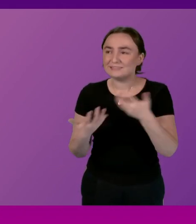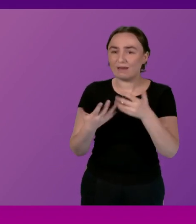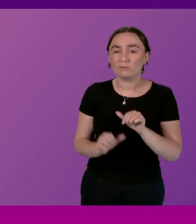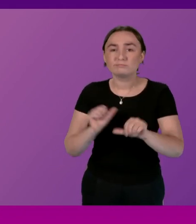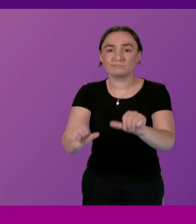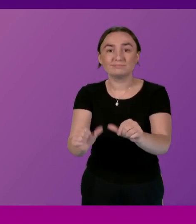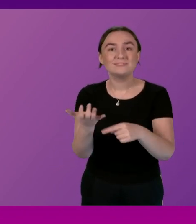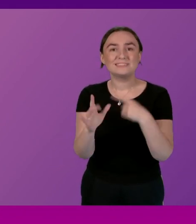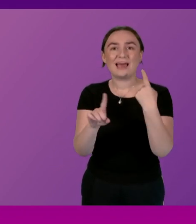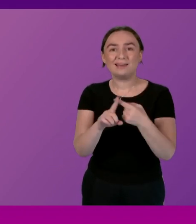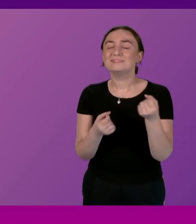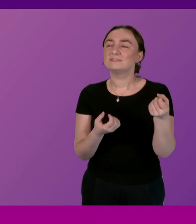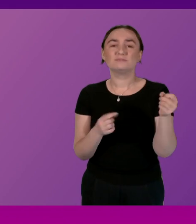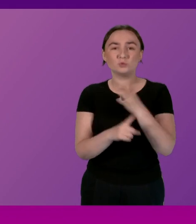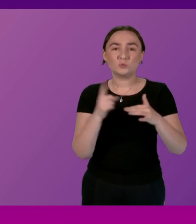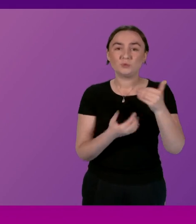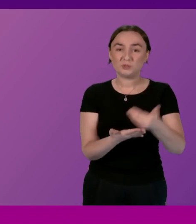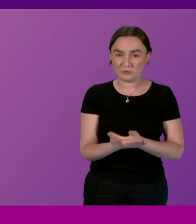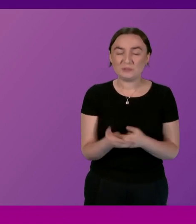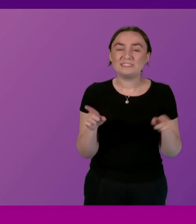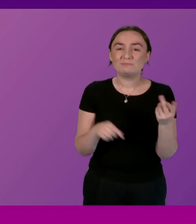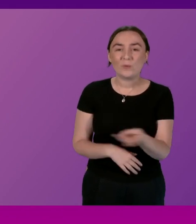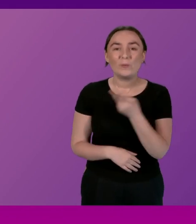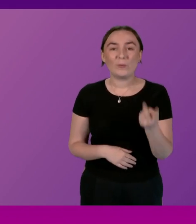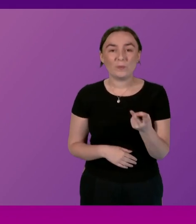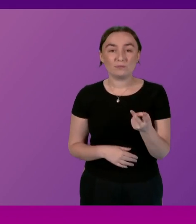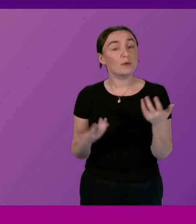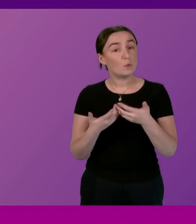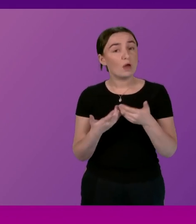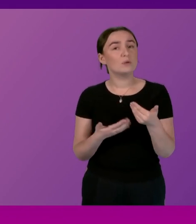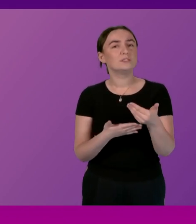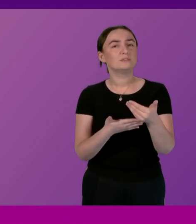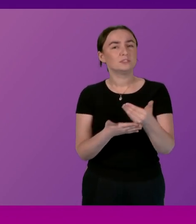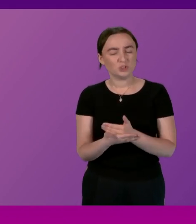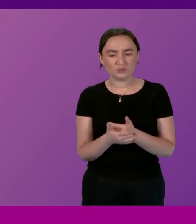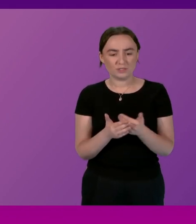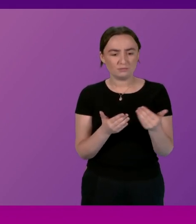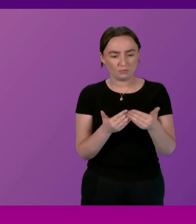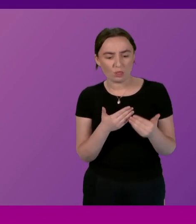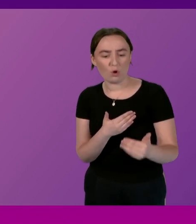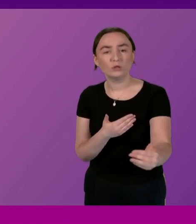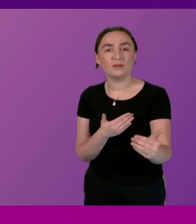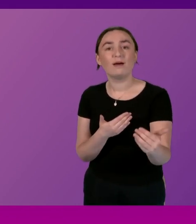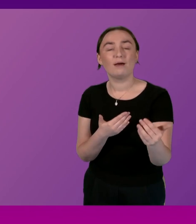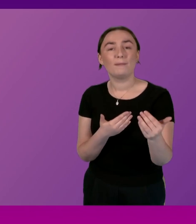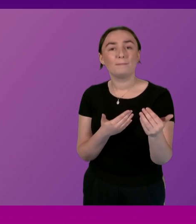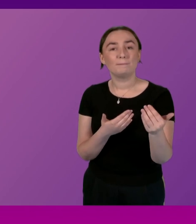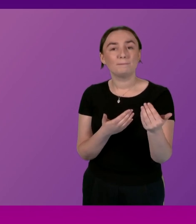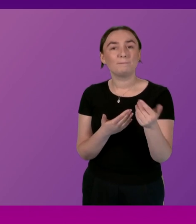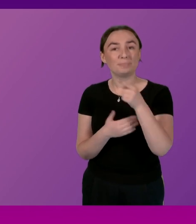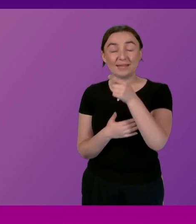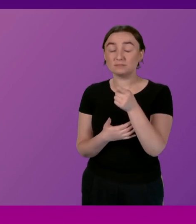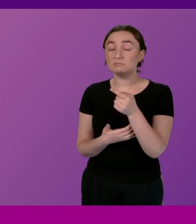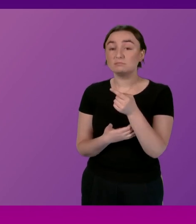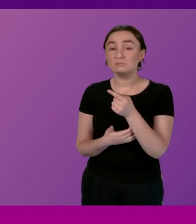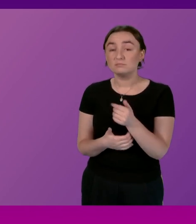in terms of the question of how do you give certainty over the longer term it's a very reasonable question for Kenneth Gibson of course to ask it